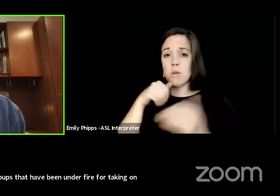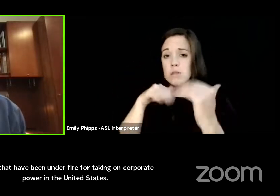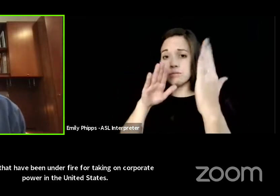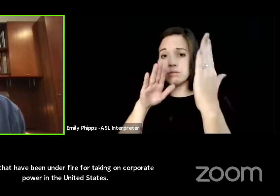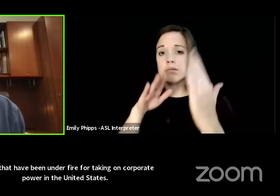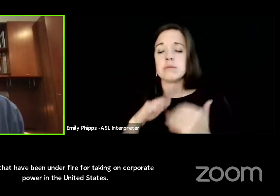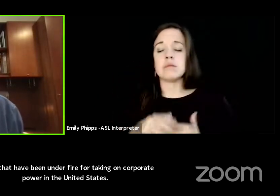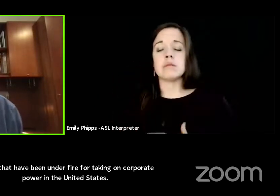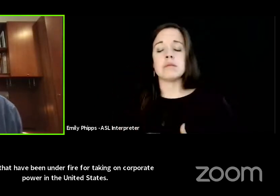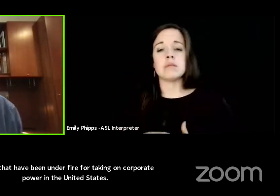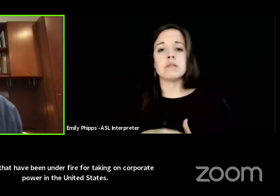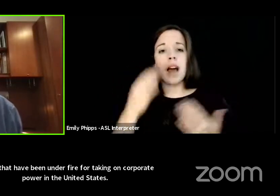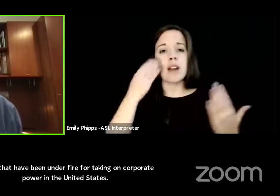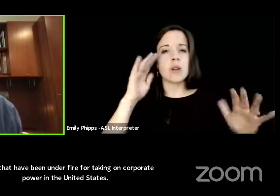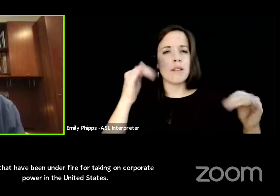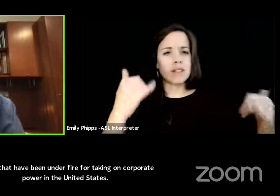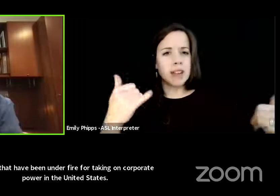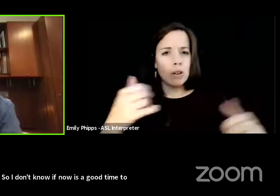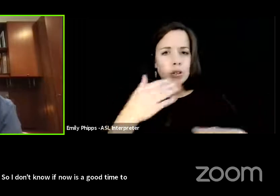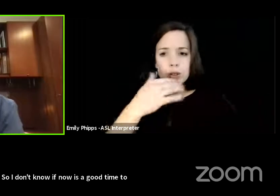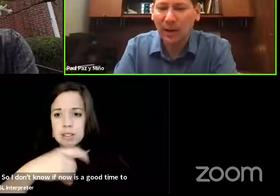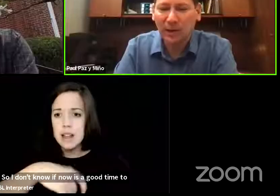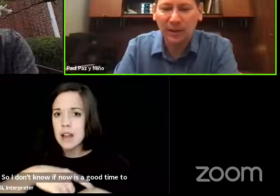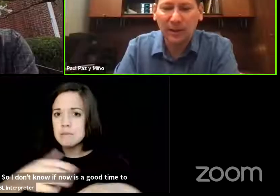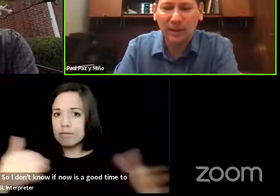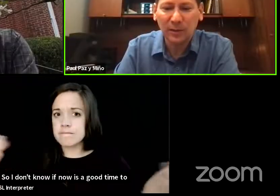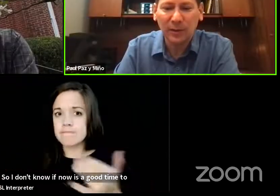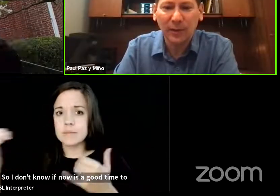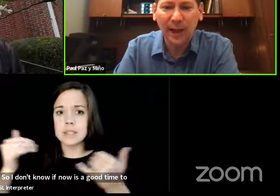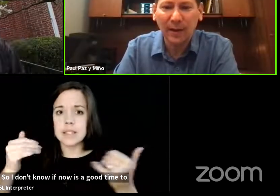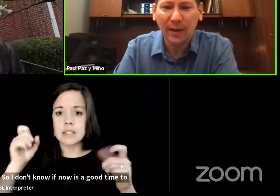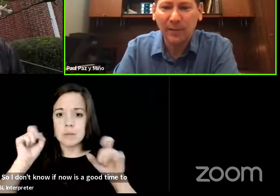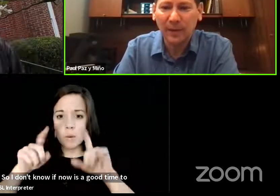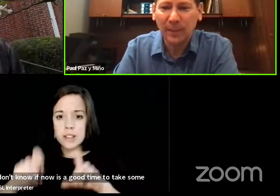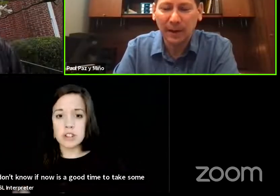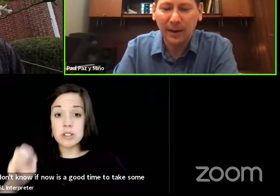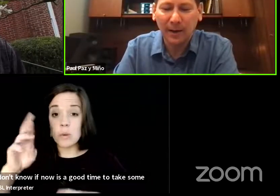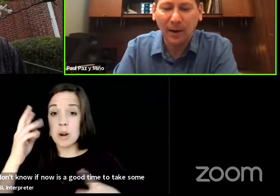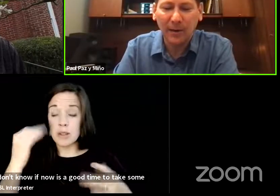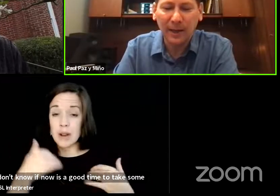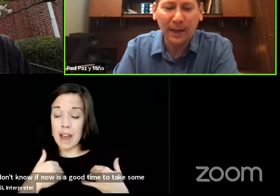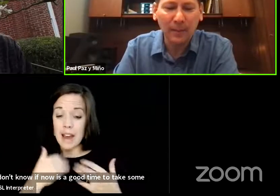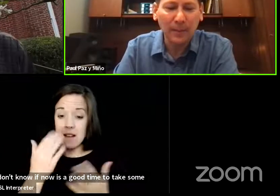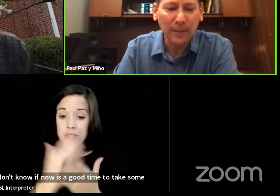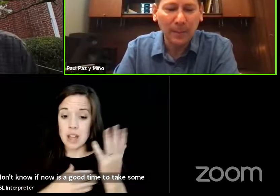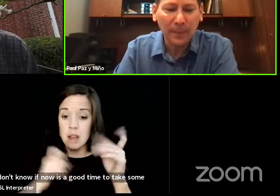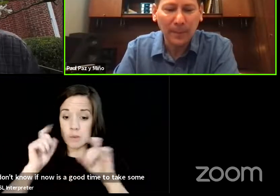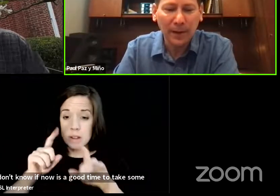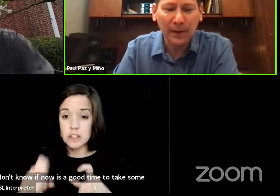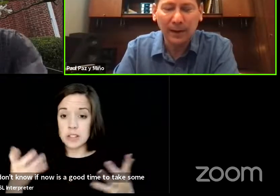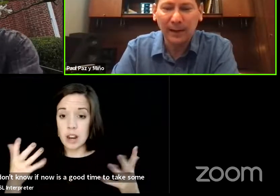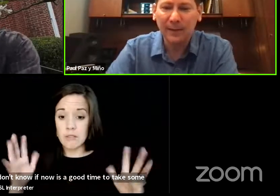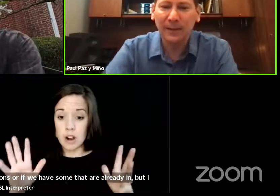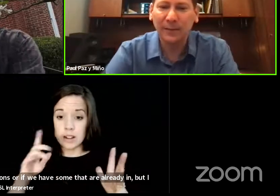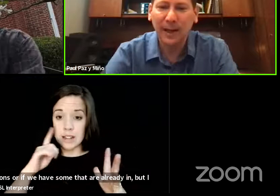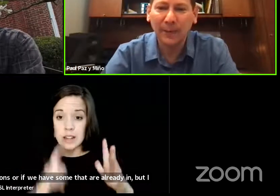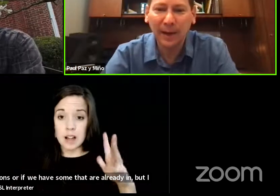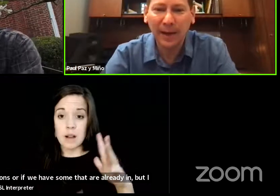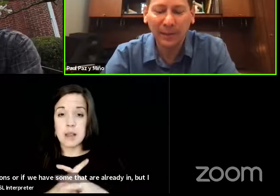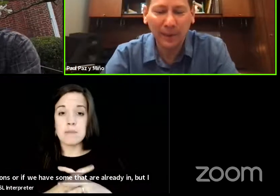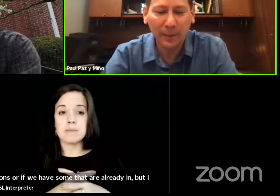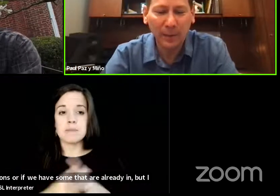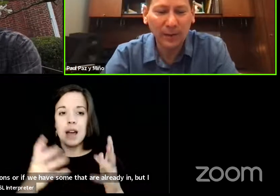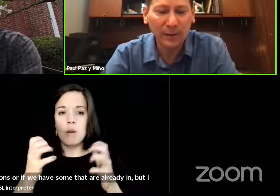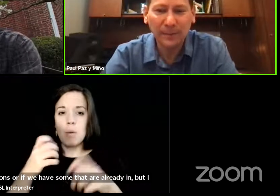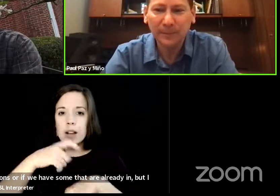i i don't know if now is a good time to take some questions or if we have some that that are already in but i'd like to give time